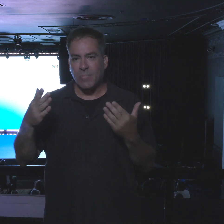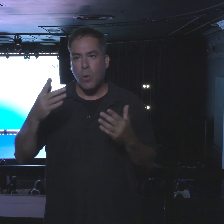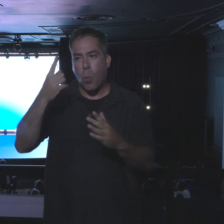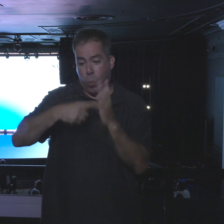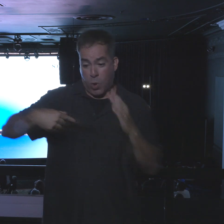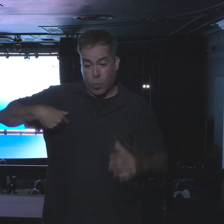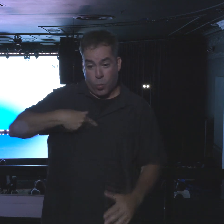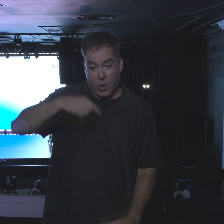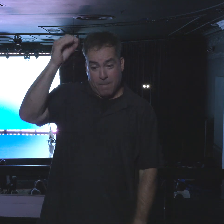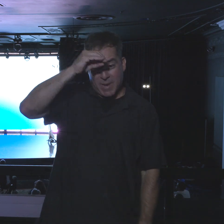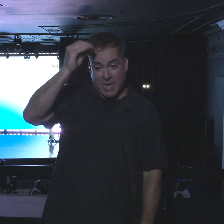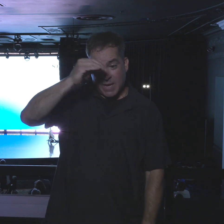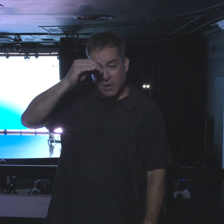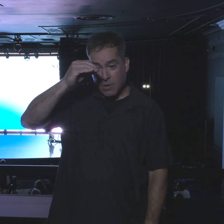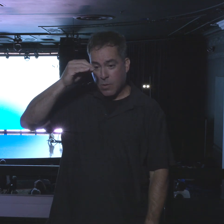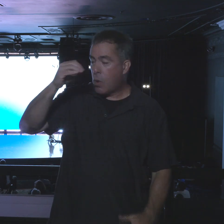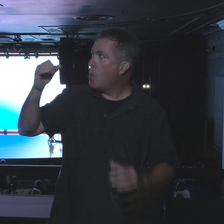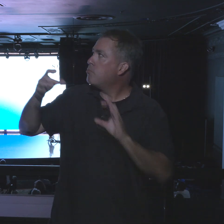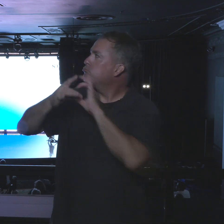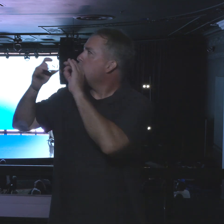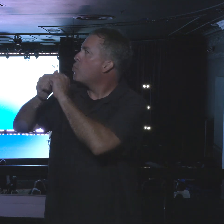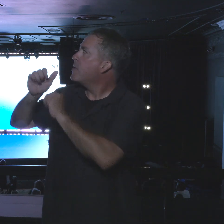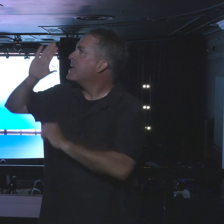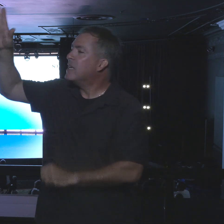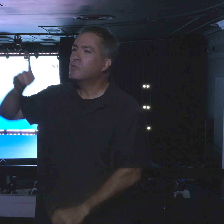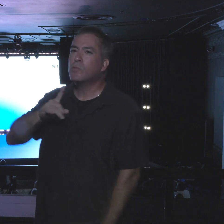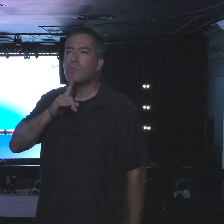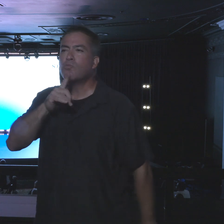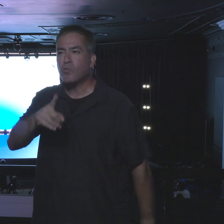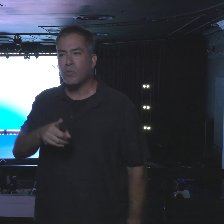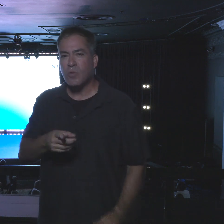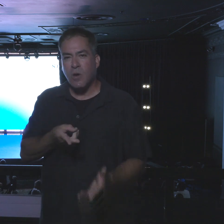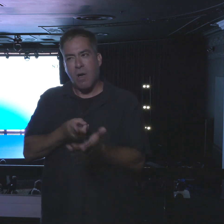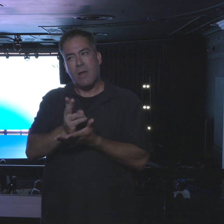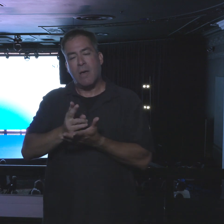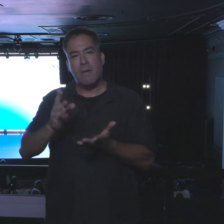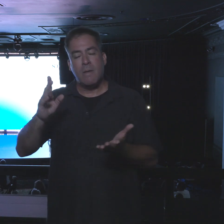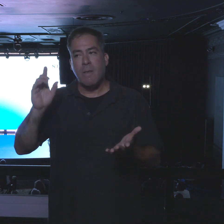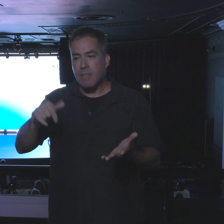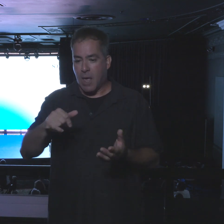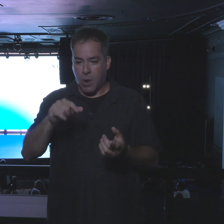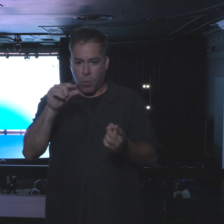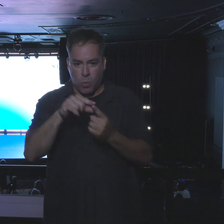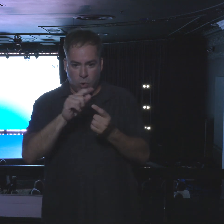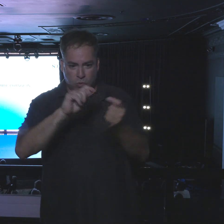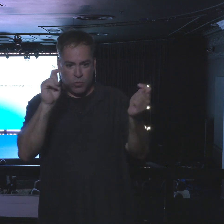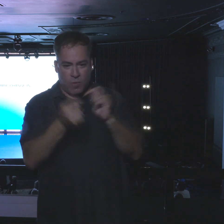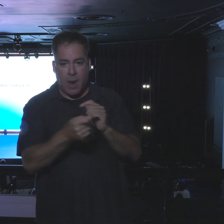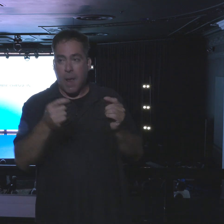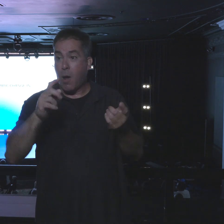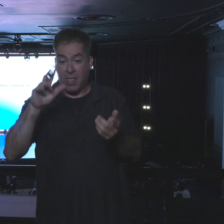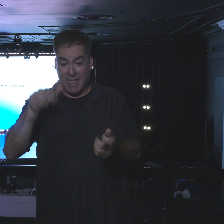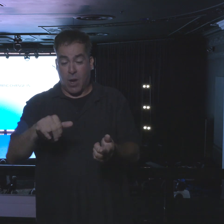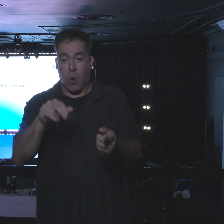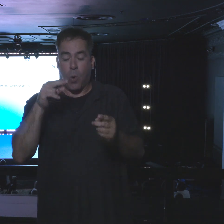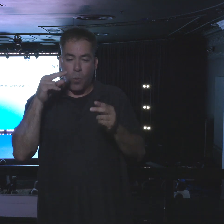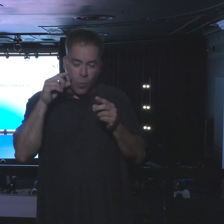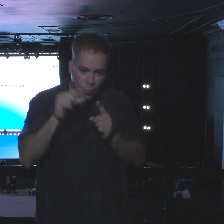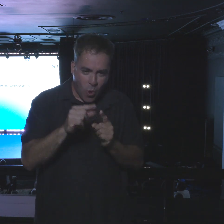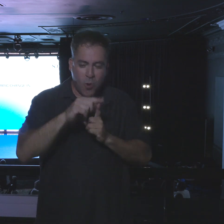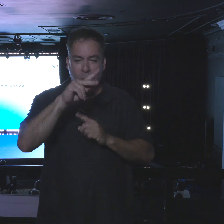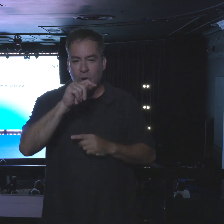think against God's truth. The word transform means to make a thorough